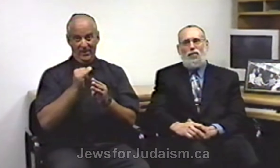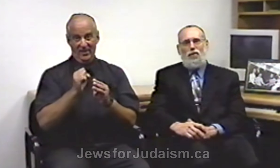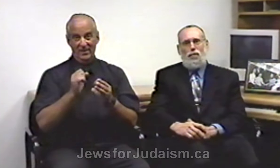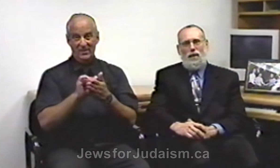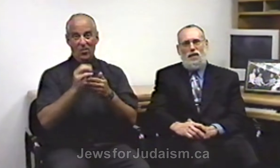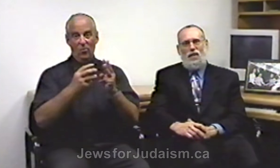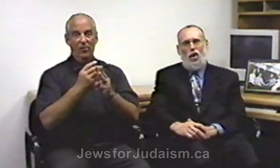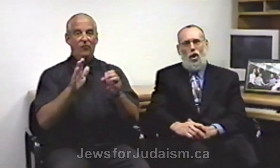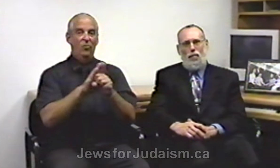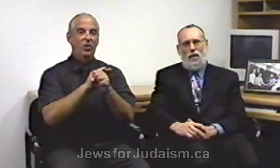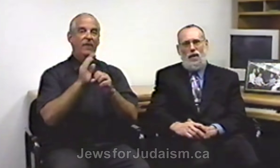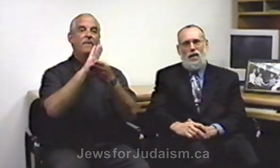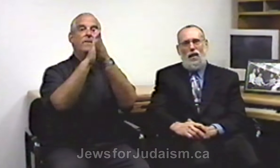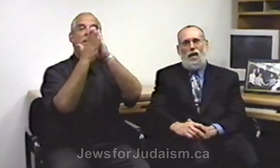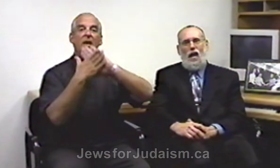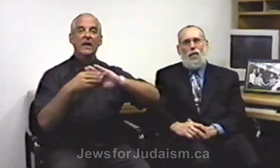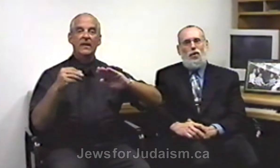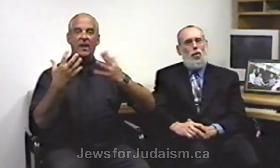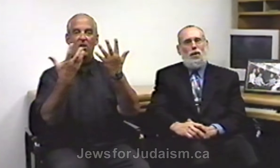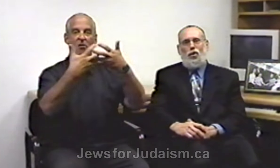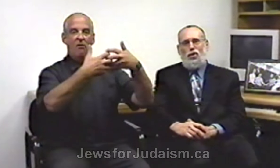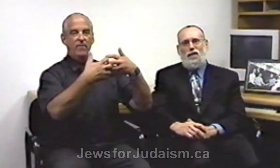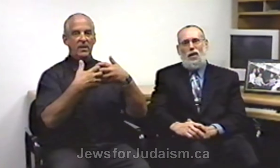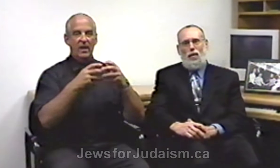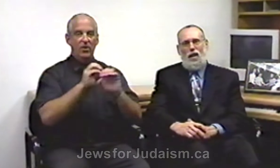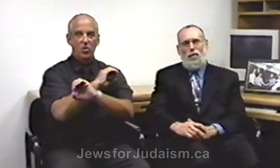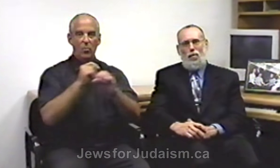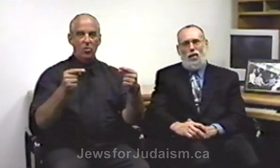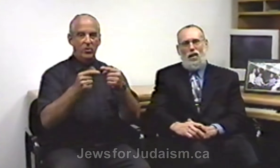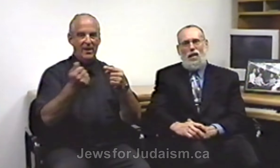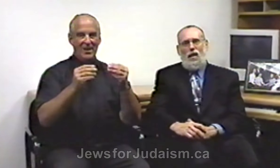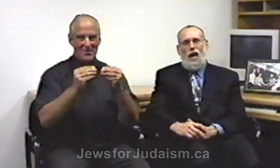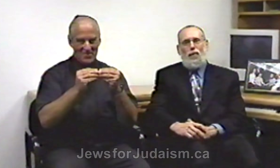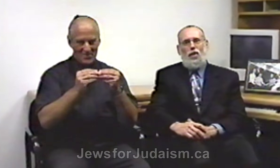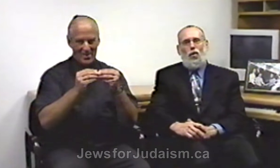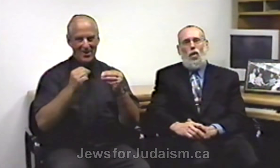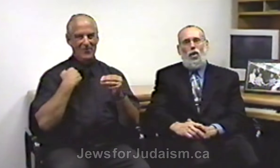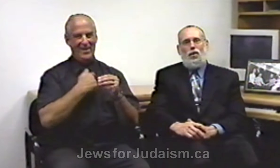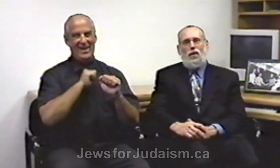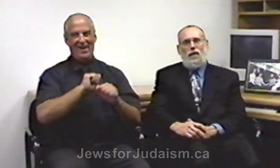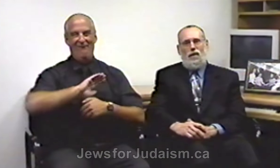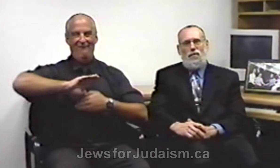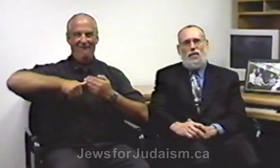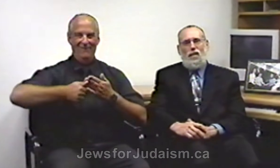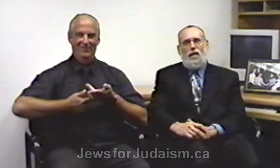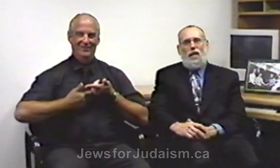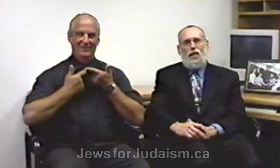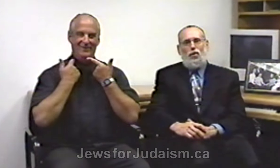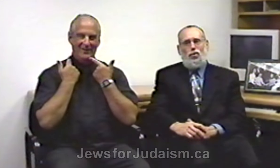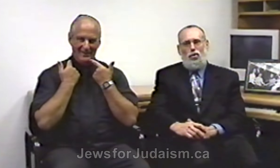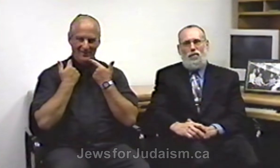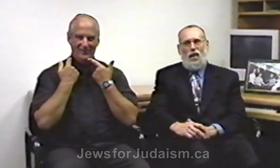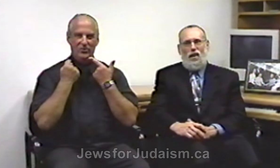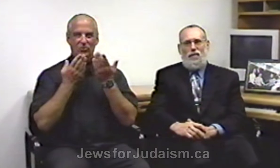full of peace and harmony and when nobody hurts anyone anymore and we can all live to serve God